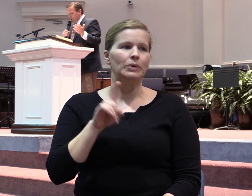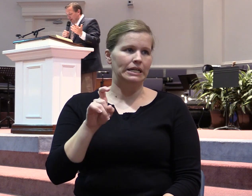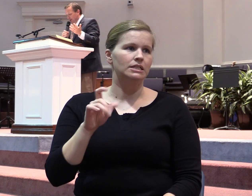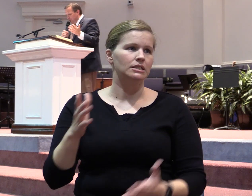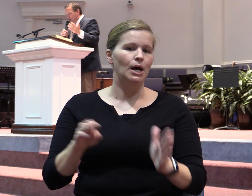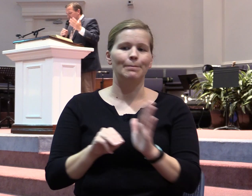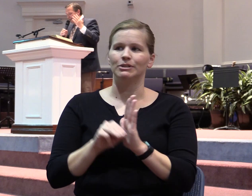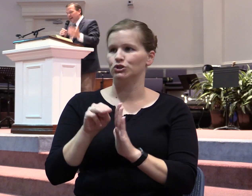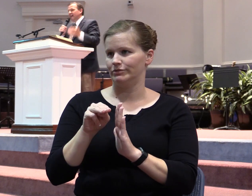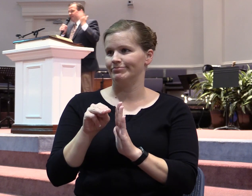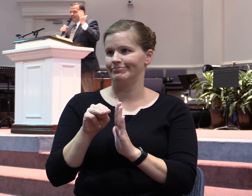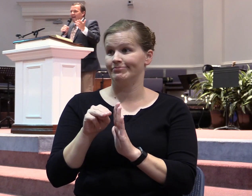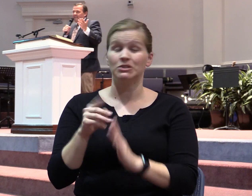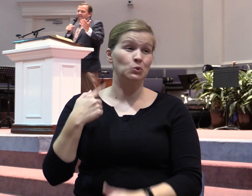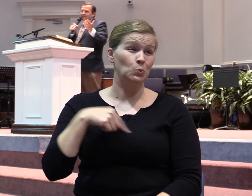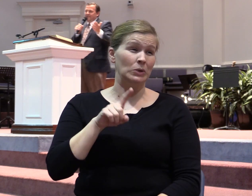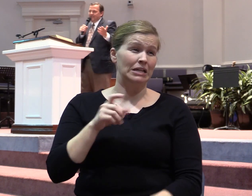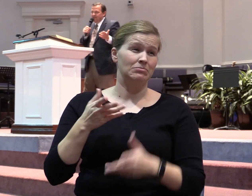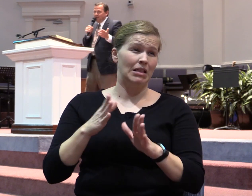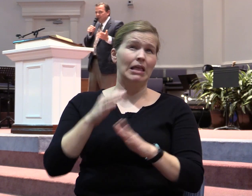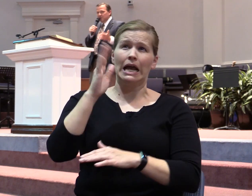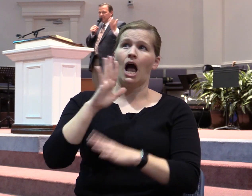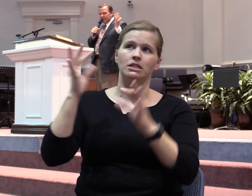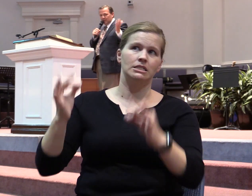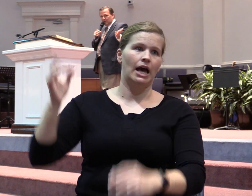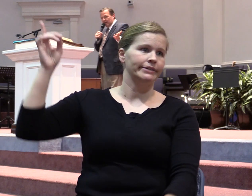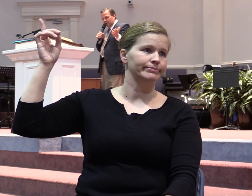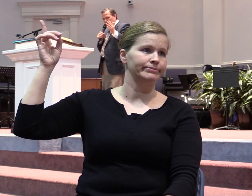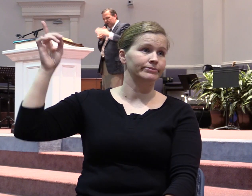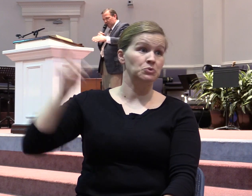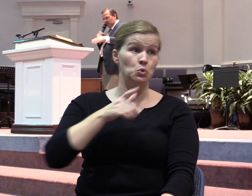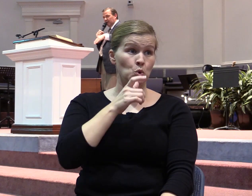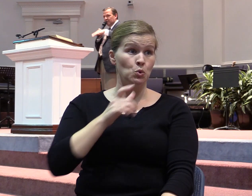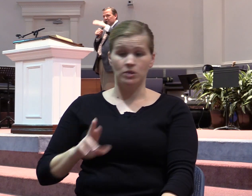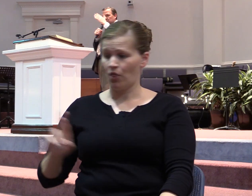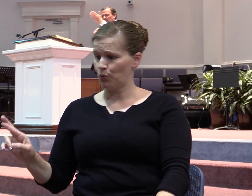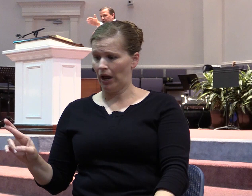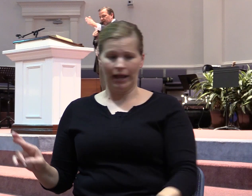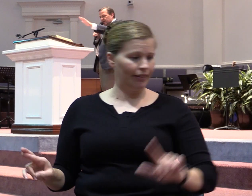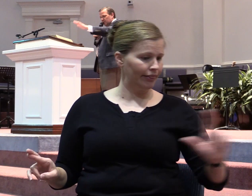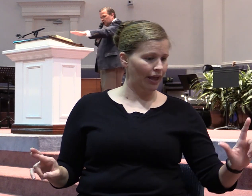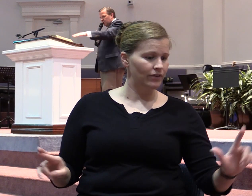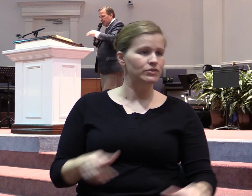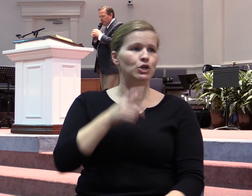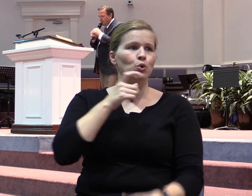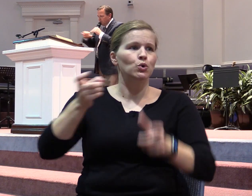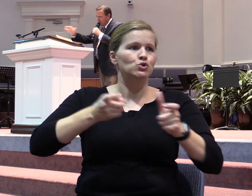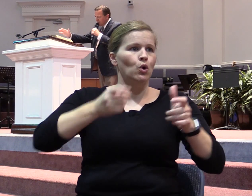where we let God decide who sits on the right and who sits on the left and who's over this and who's over that and who's over that.